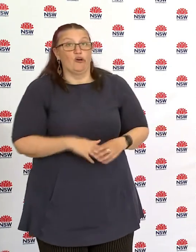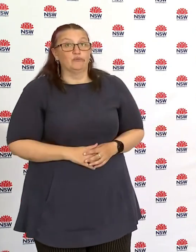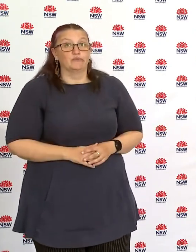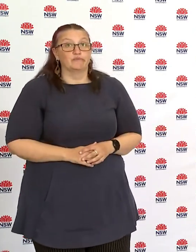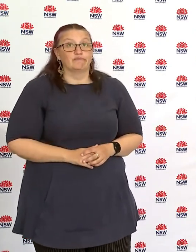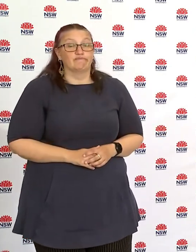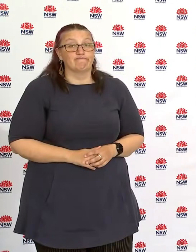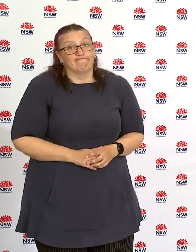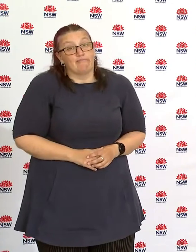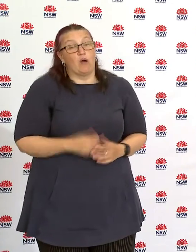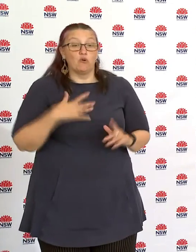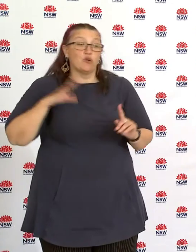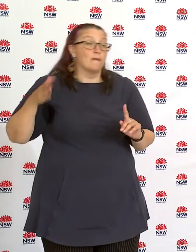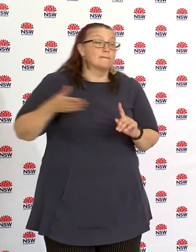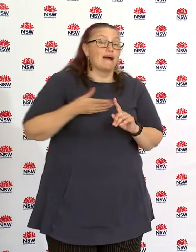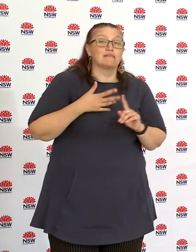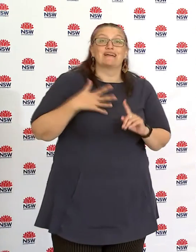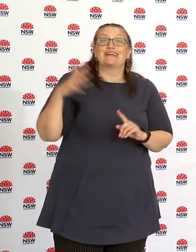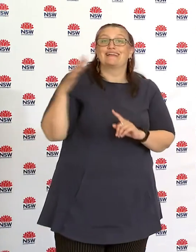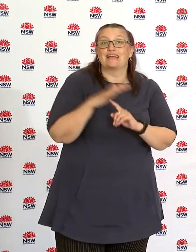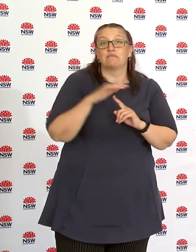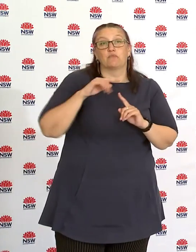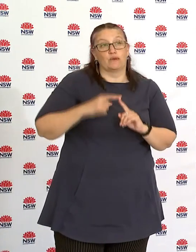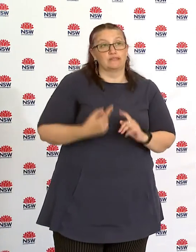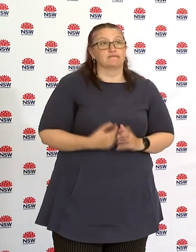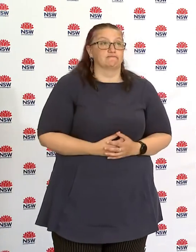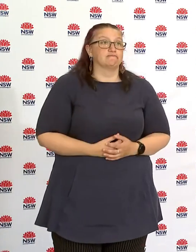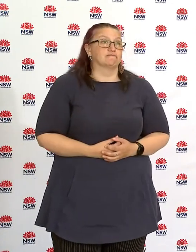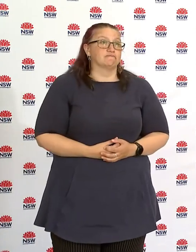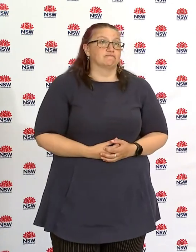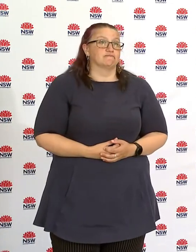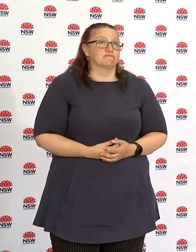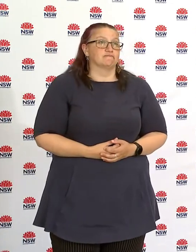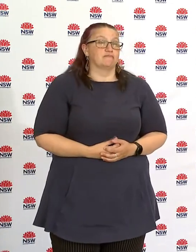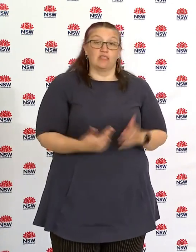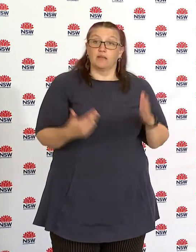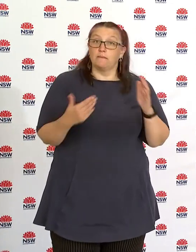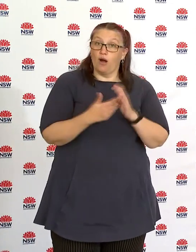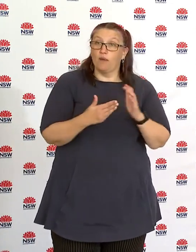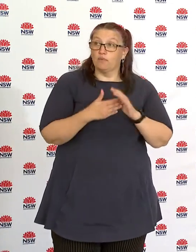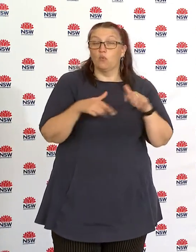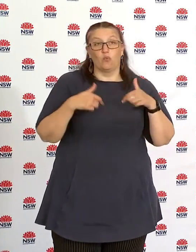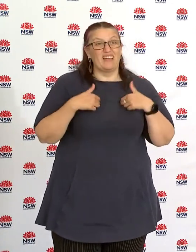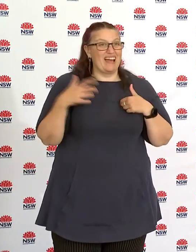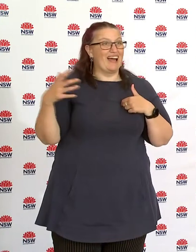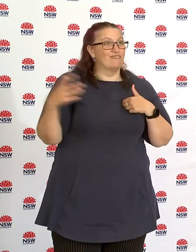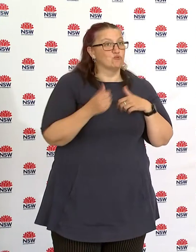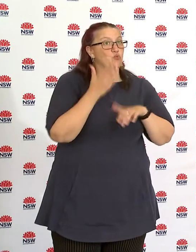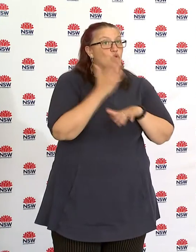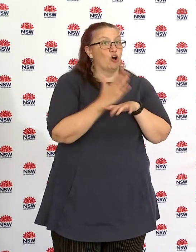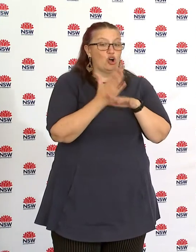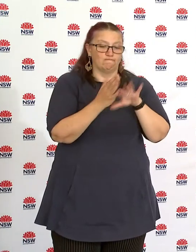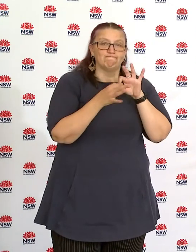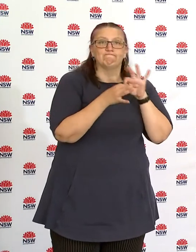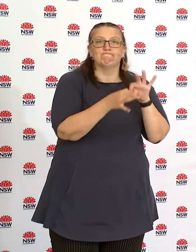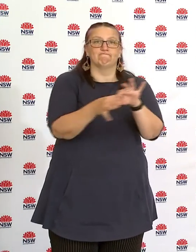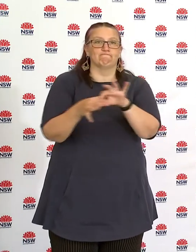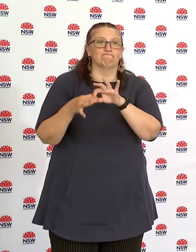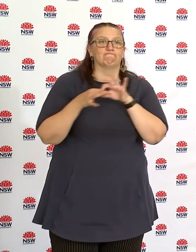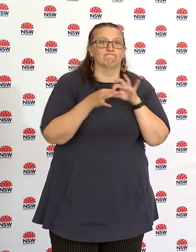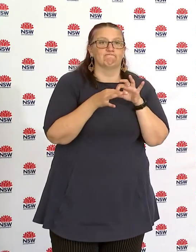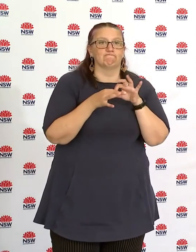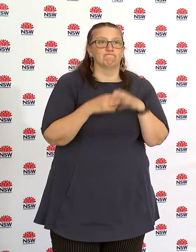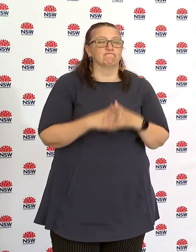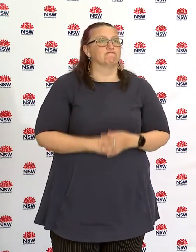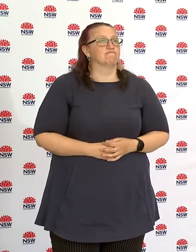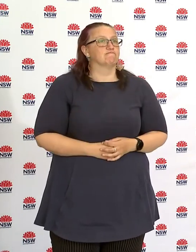to my key point we all need to work together at this time the delta variant has thrown us a curve